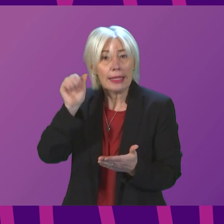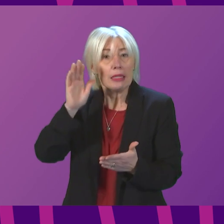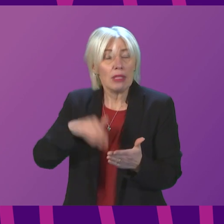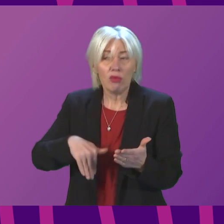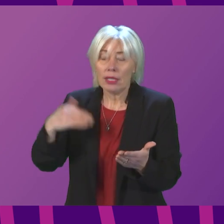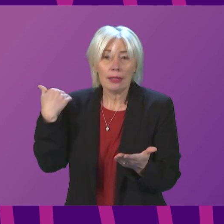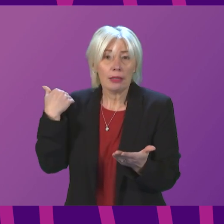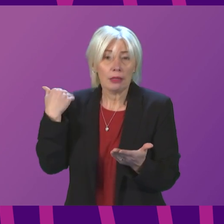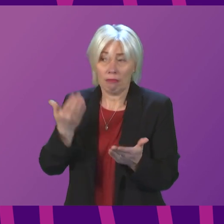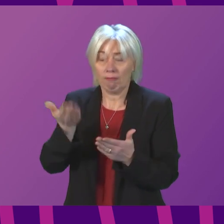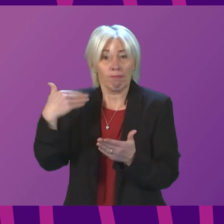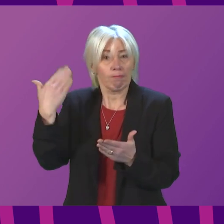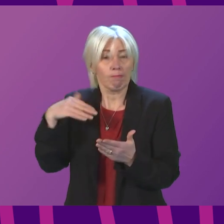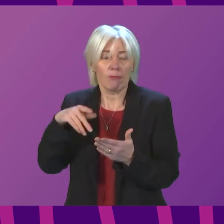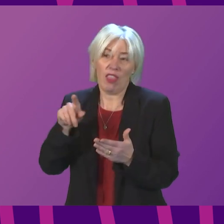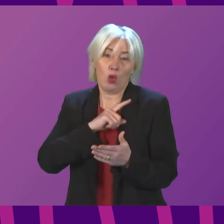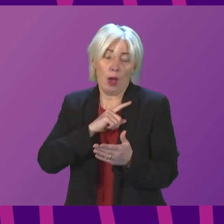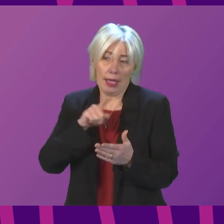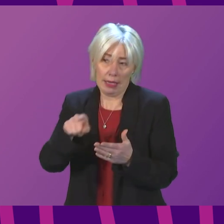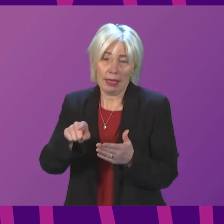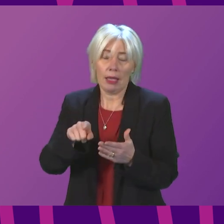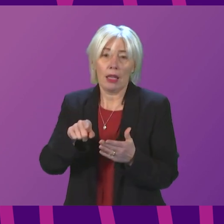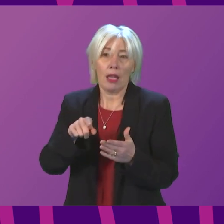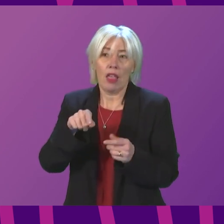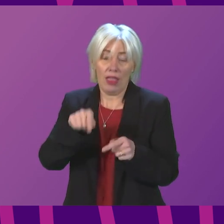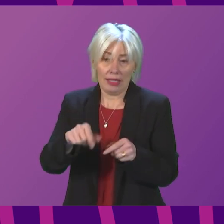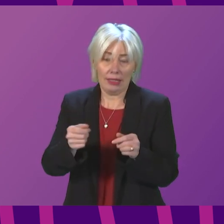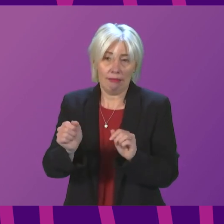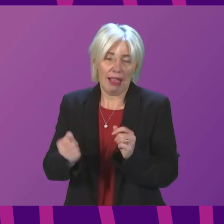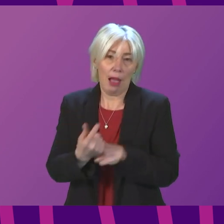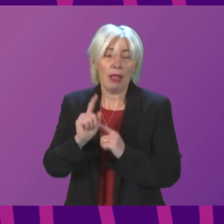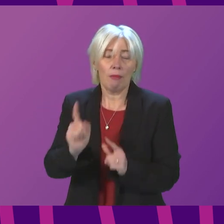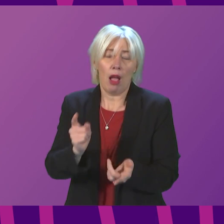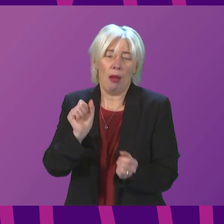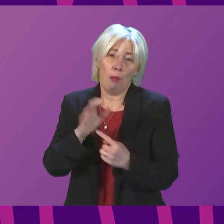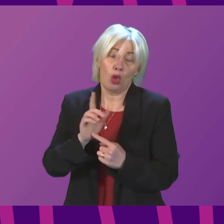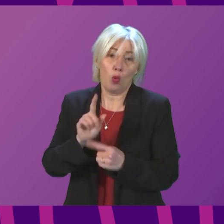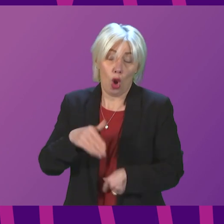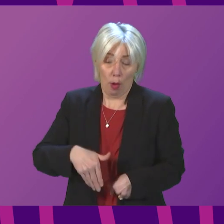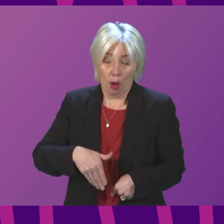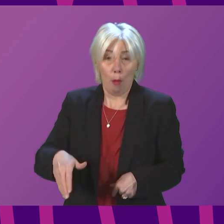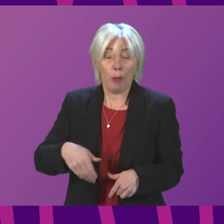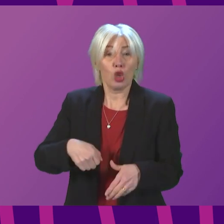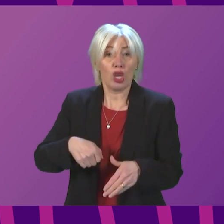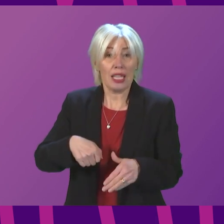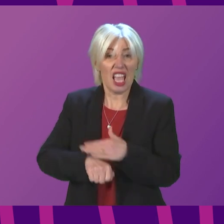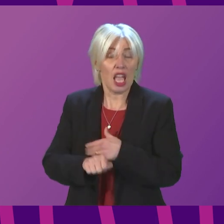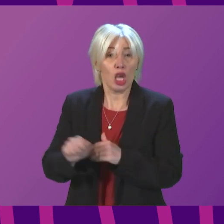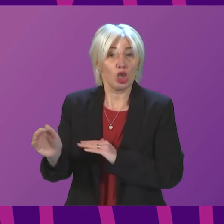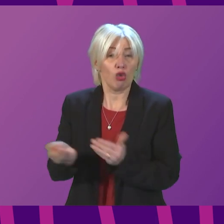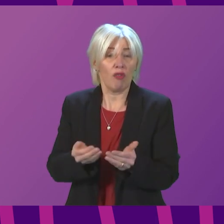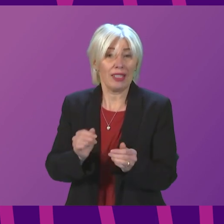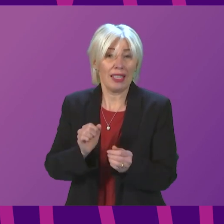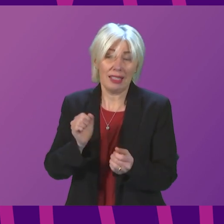past that drive some of this, the most important thing is that maternity services are safe for women and for their